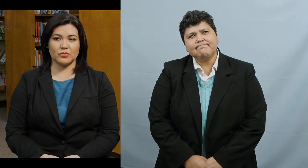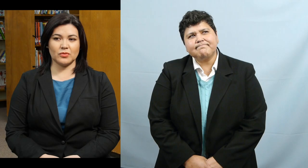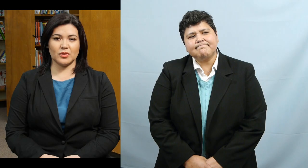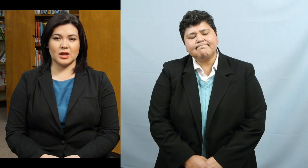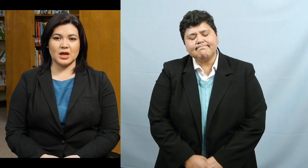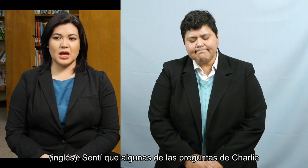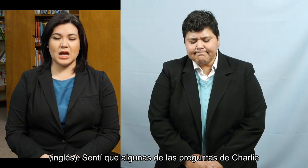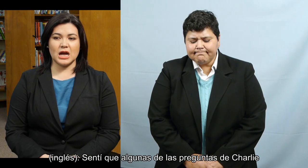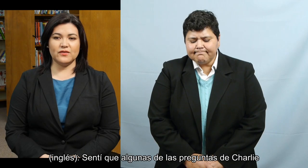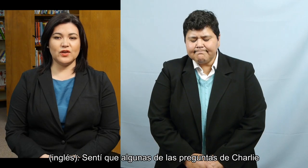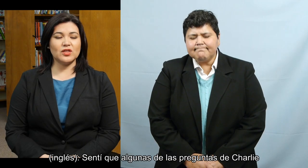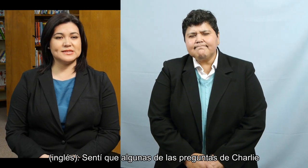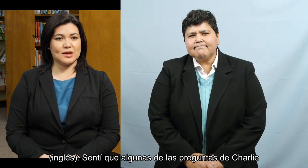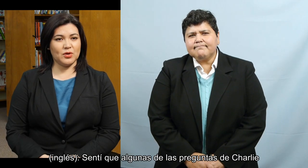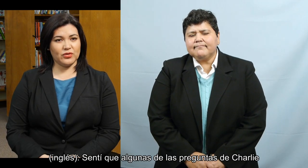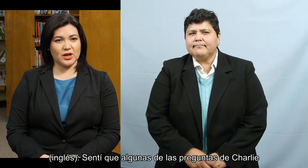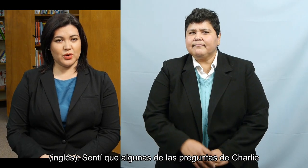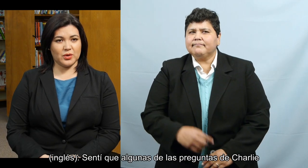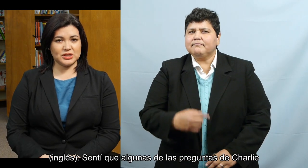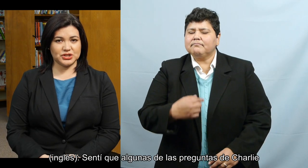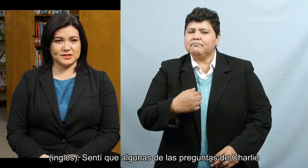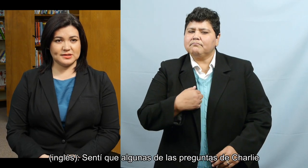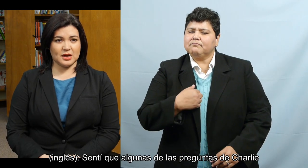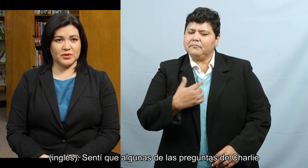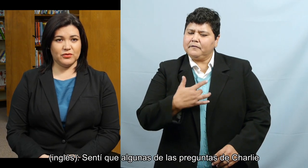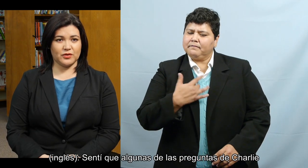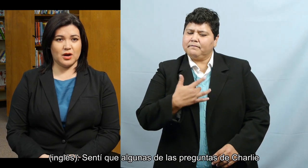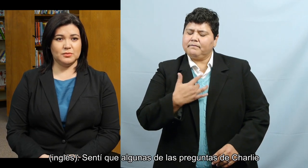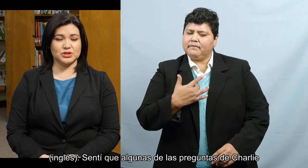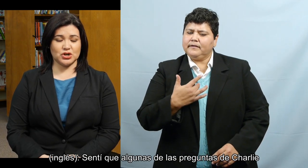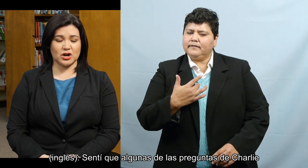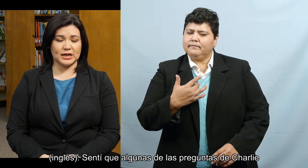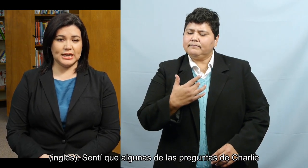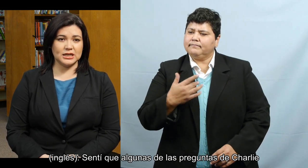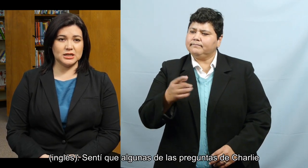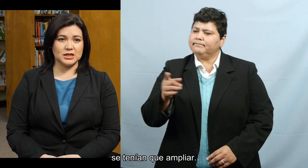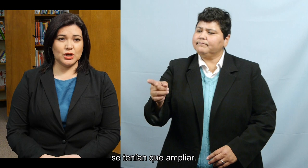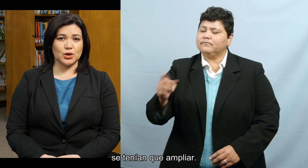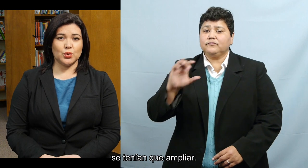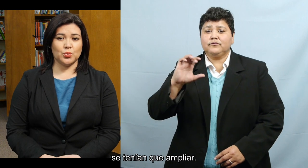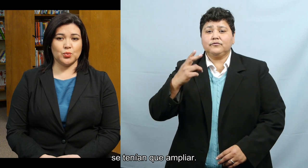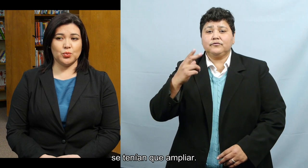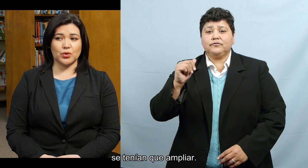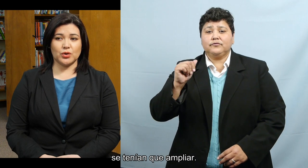I felt that some of the questions coming from Charlie